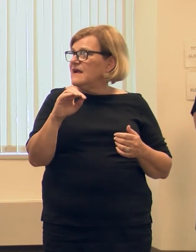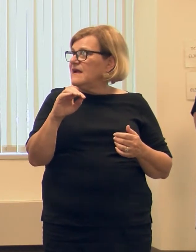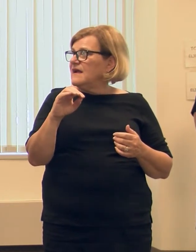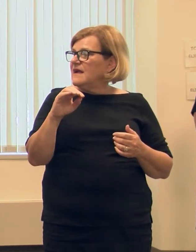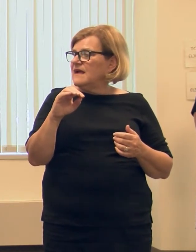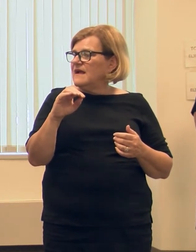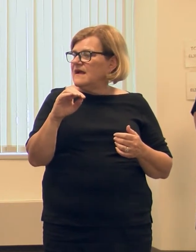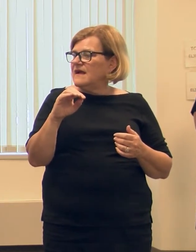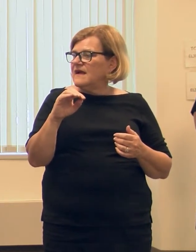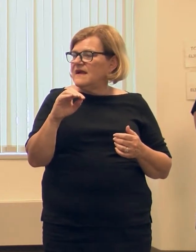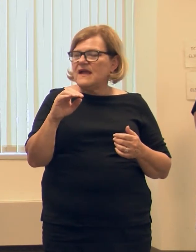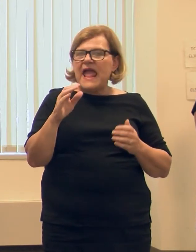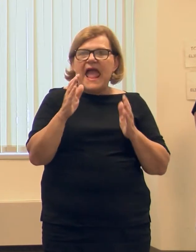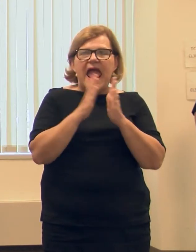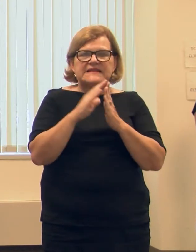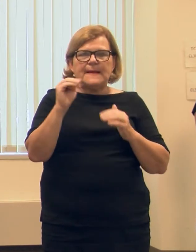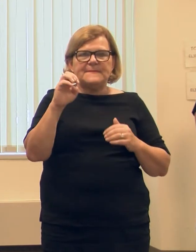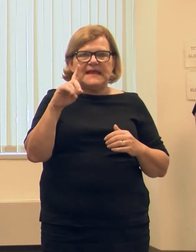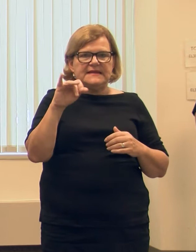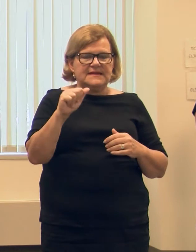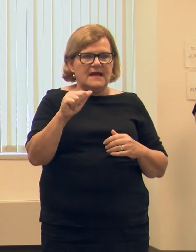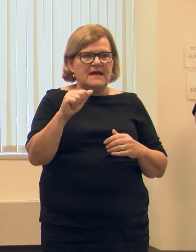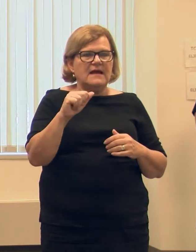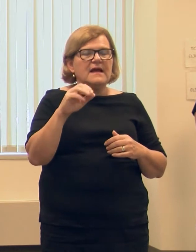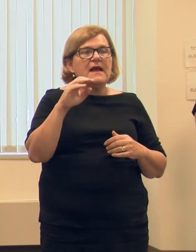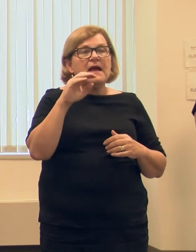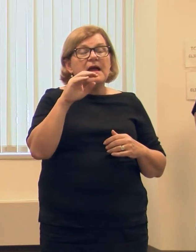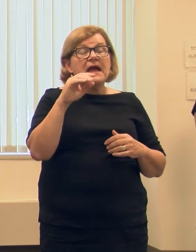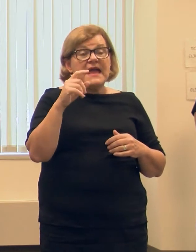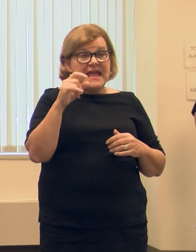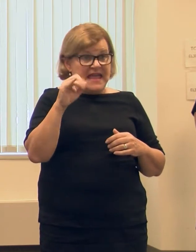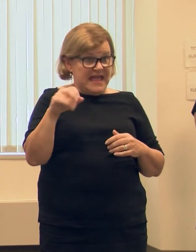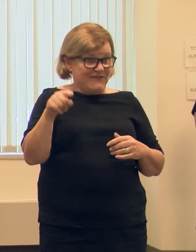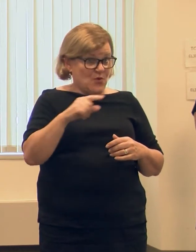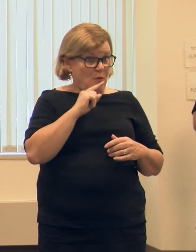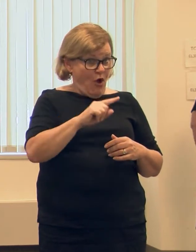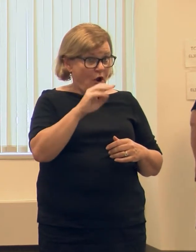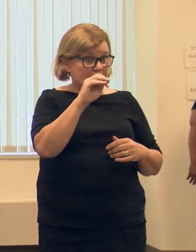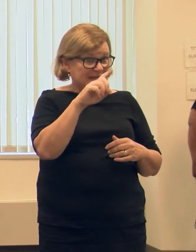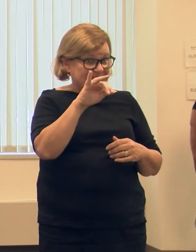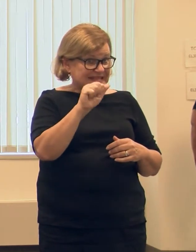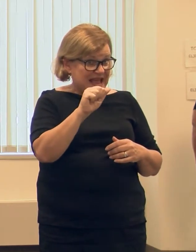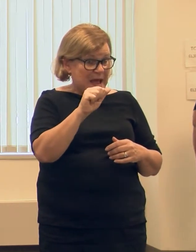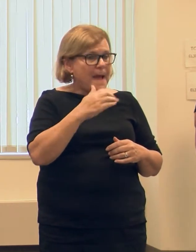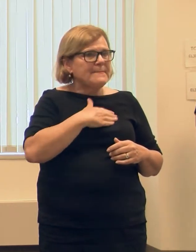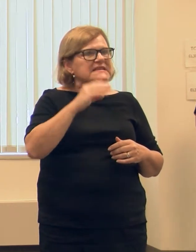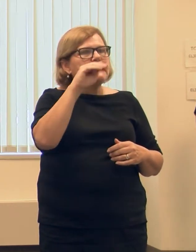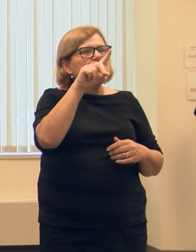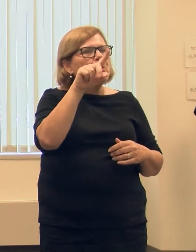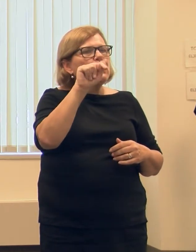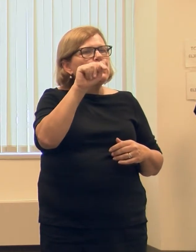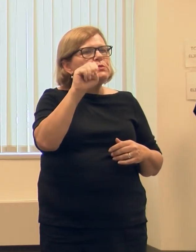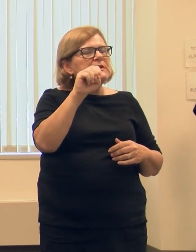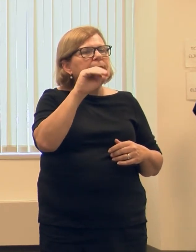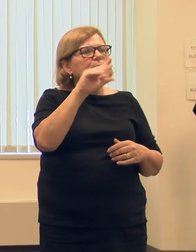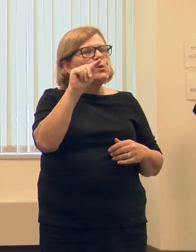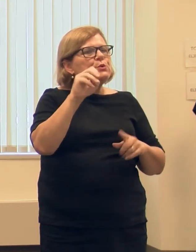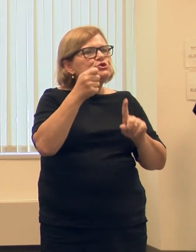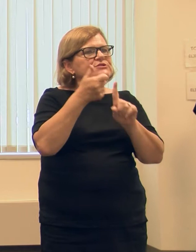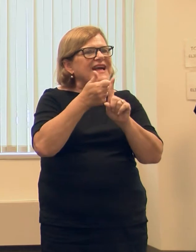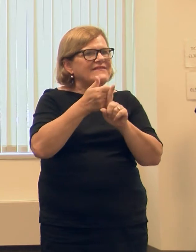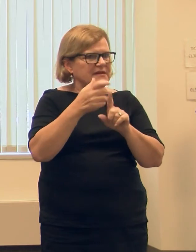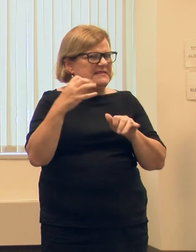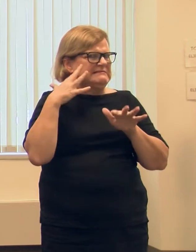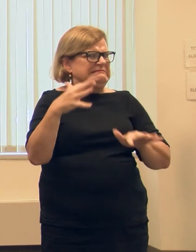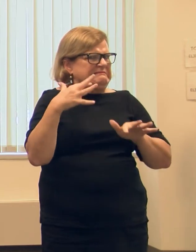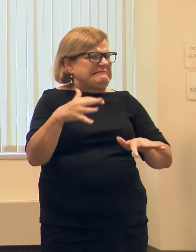Okay. Okay. All right. So if you're members of the media, if you can mute your phone, we're